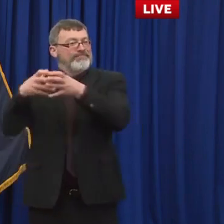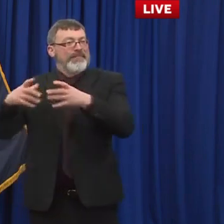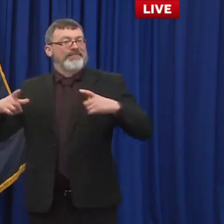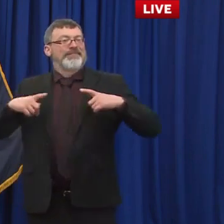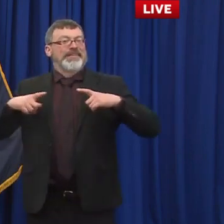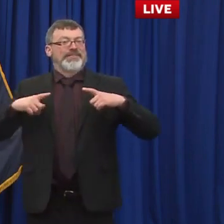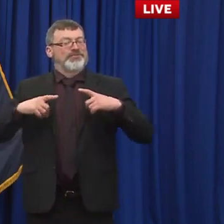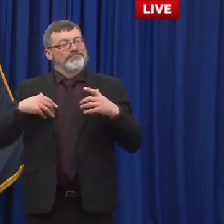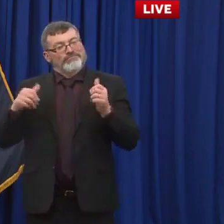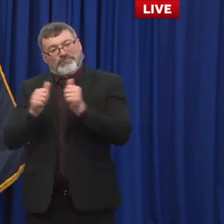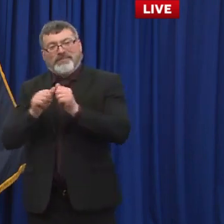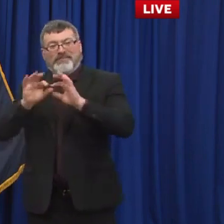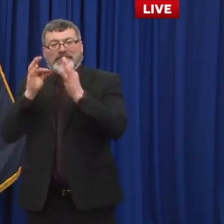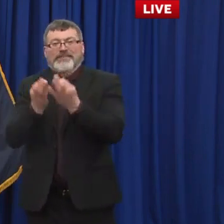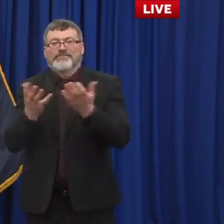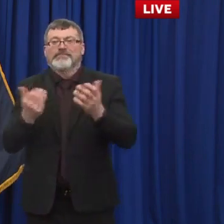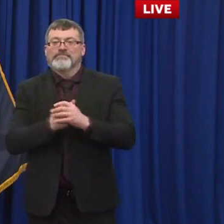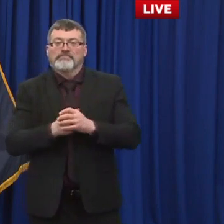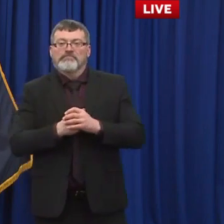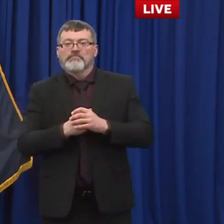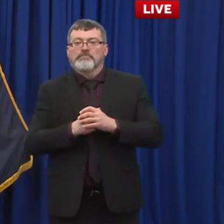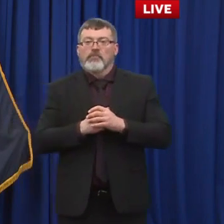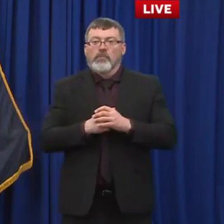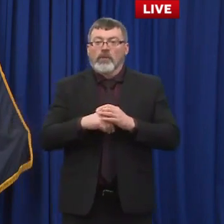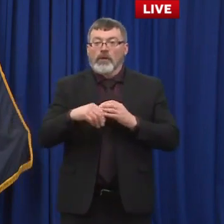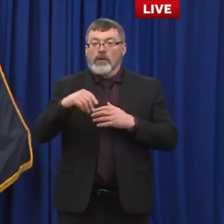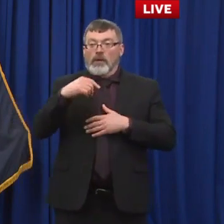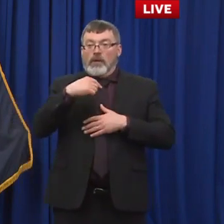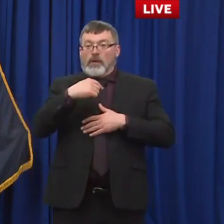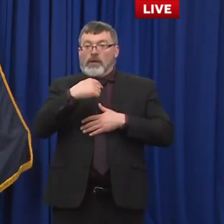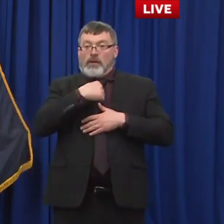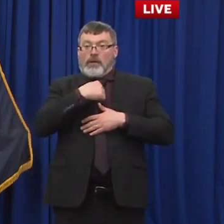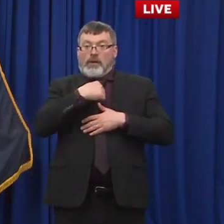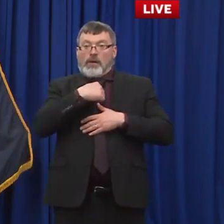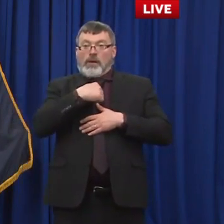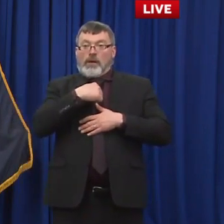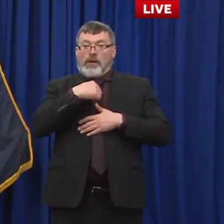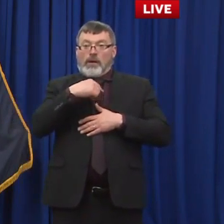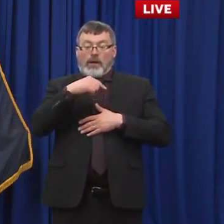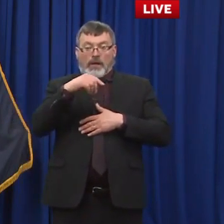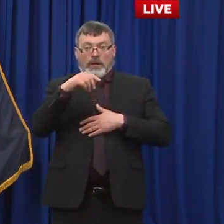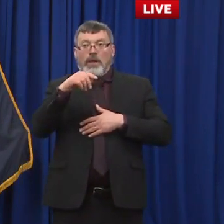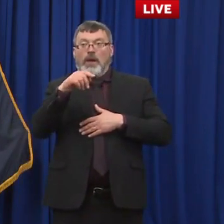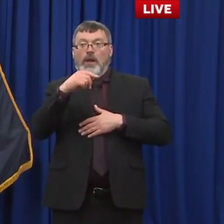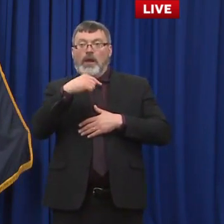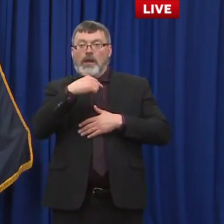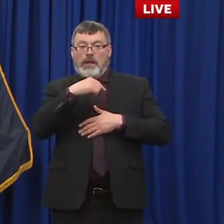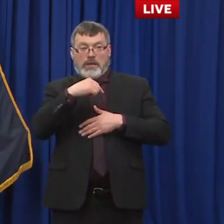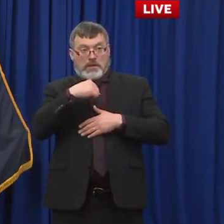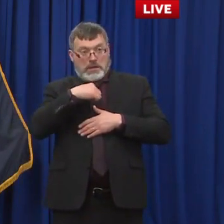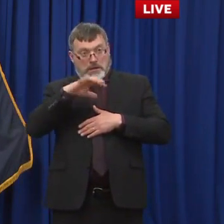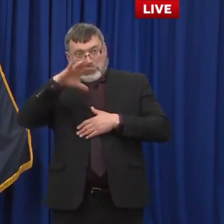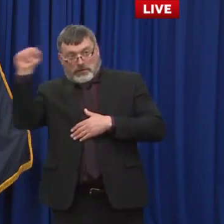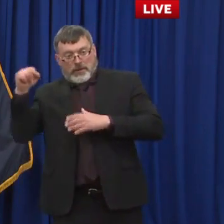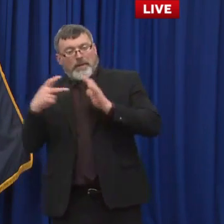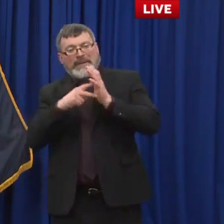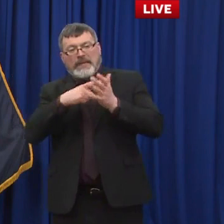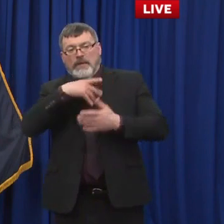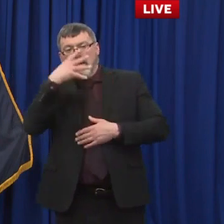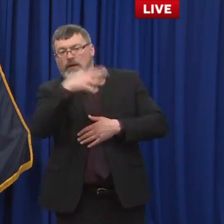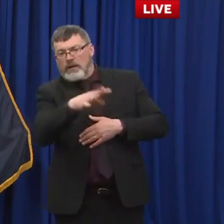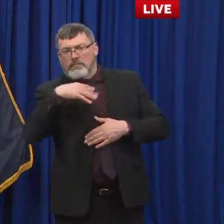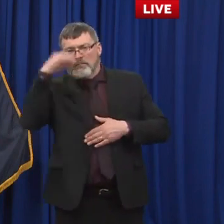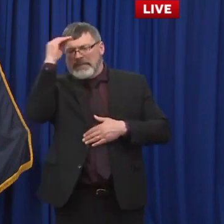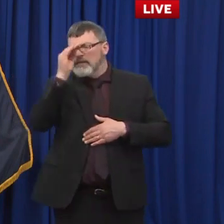not meant to be reflective. My absence was not meant to be reflective at all of that announcement last week. Excuse me.